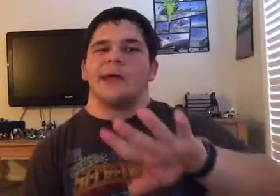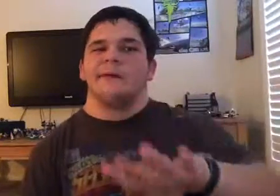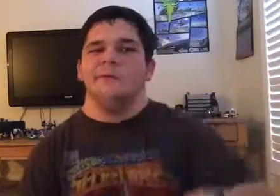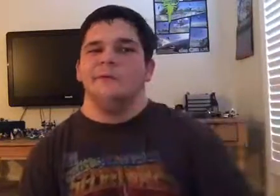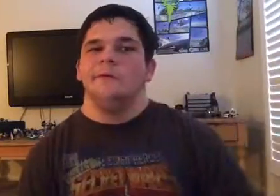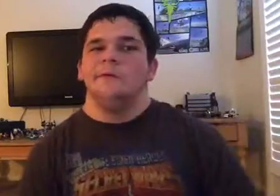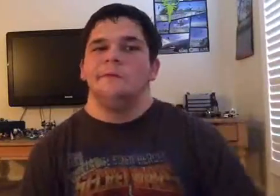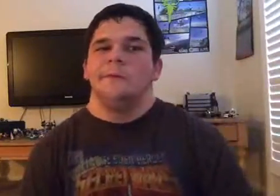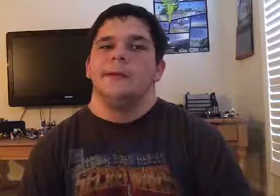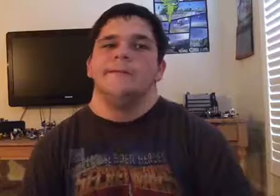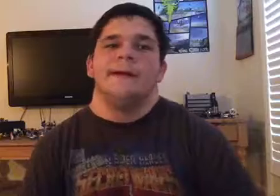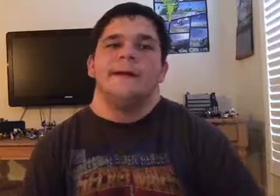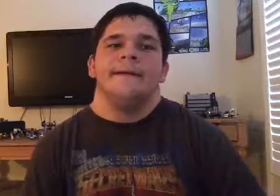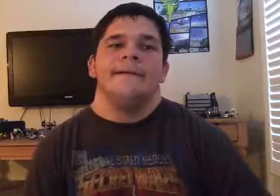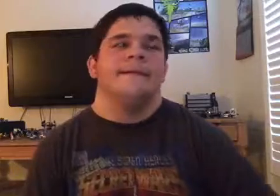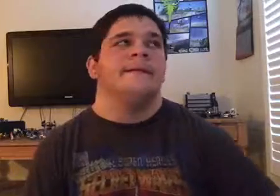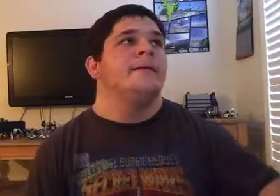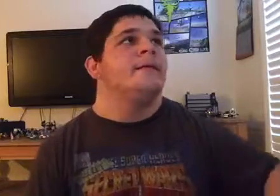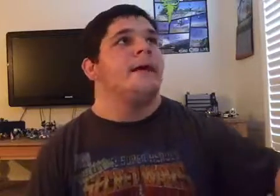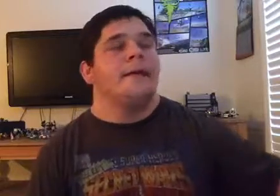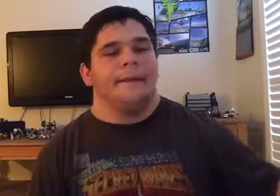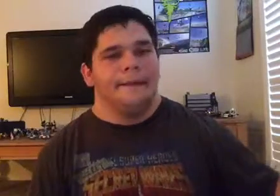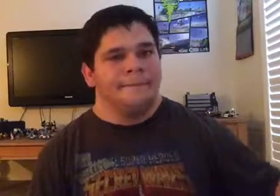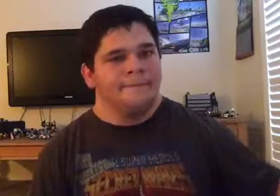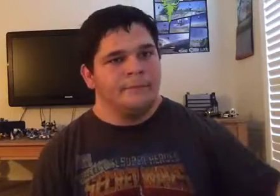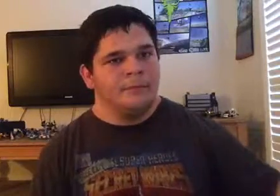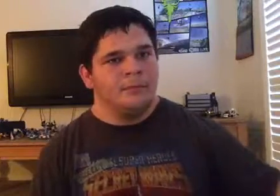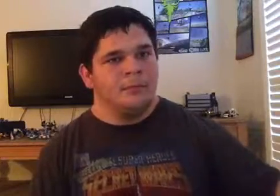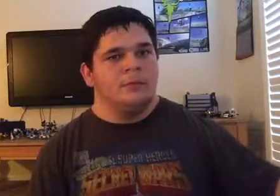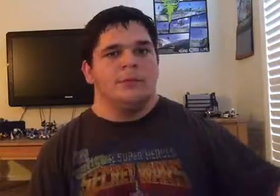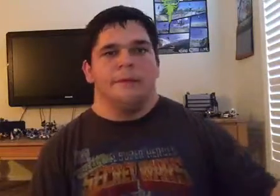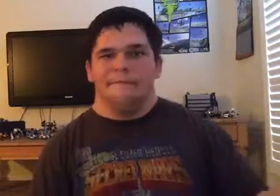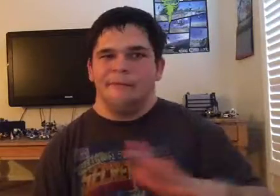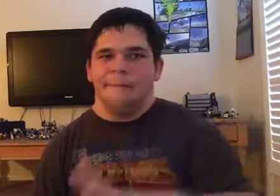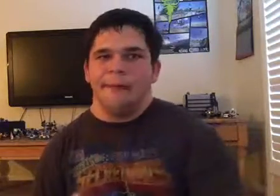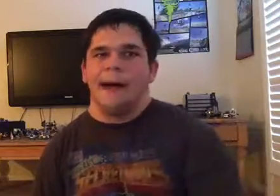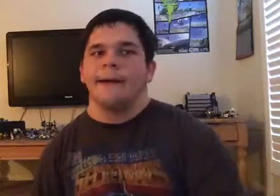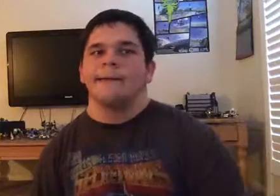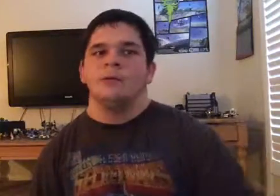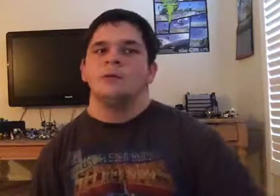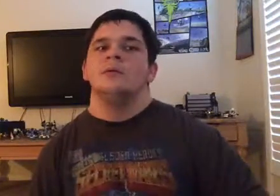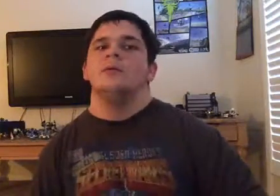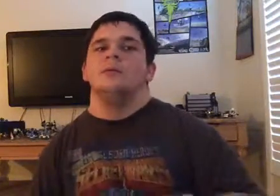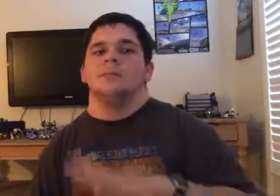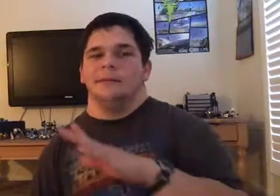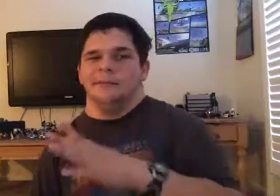and crude rumi ray, and then a fun pack with